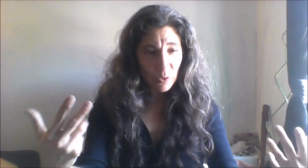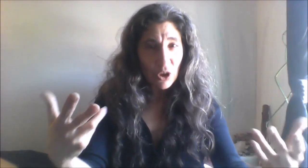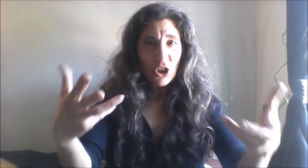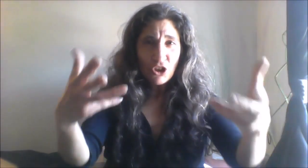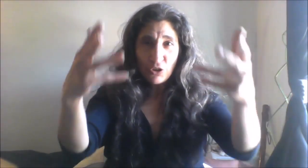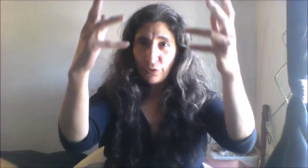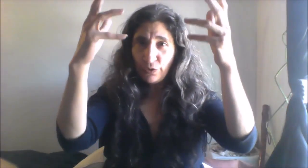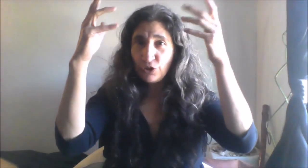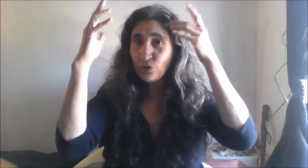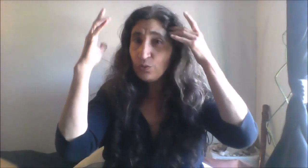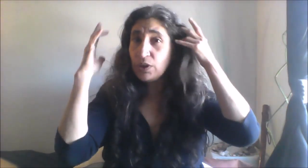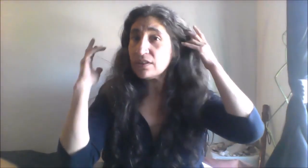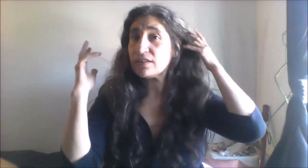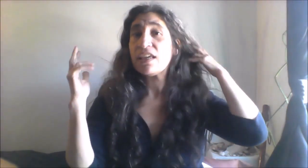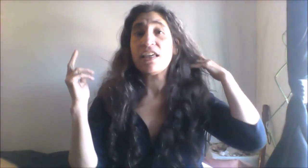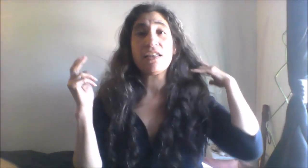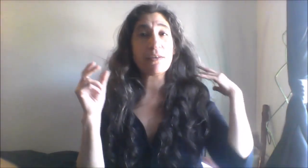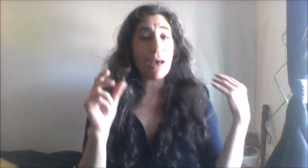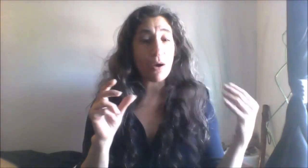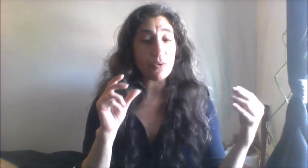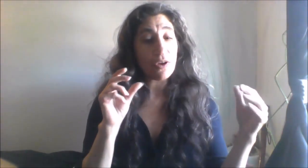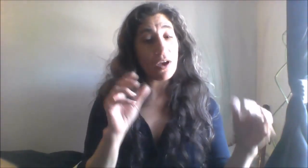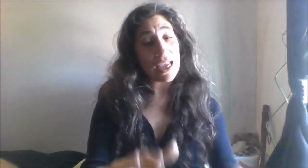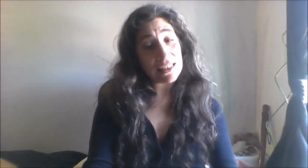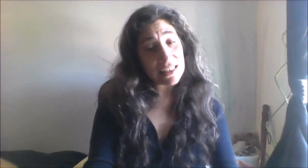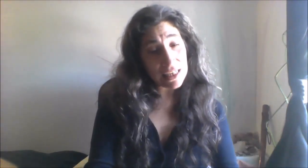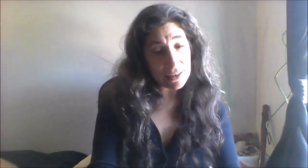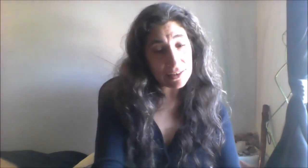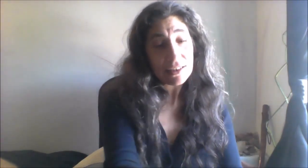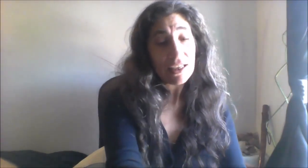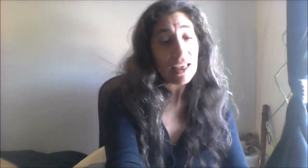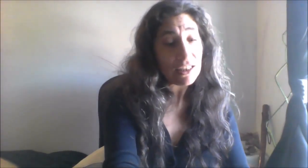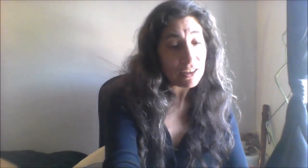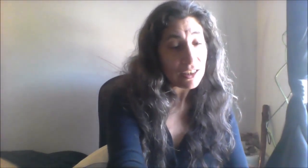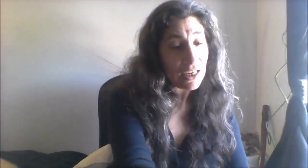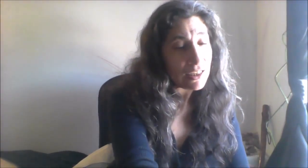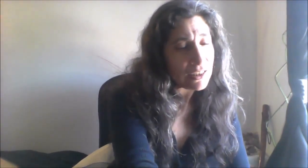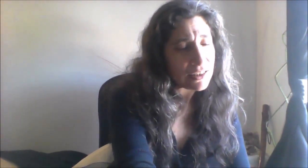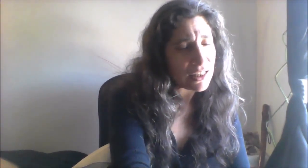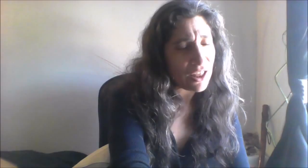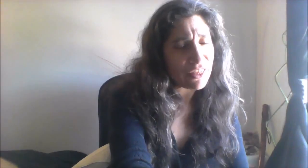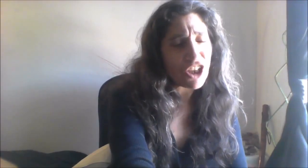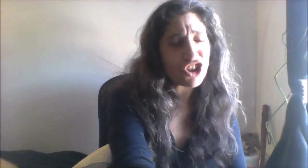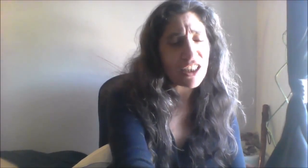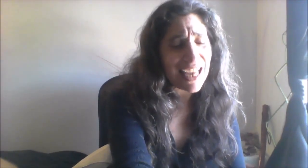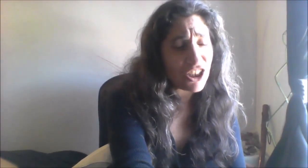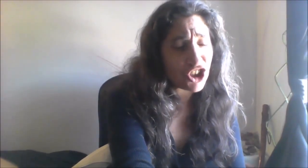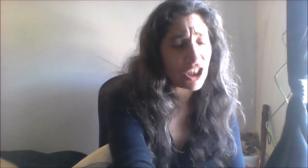so the first two weeks is about ideas and and lush attention